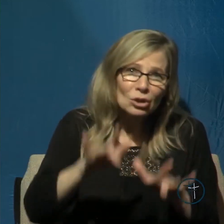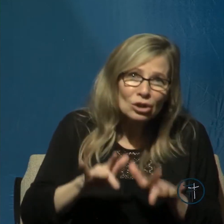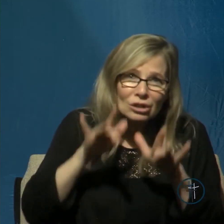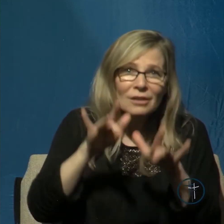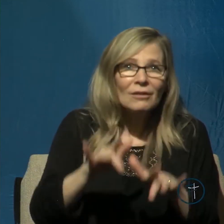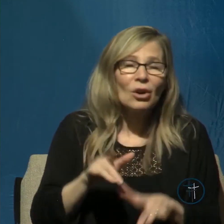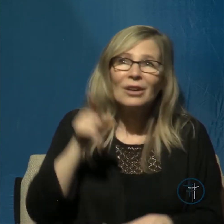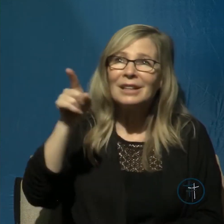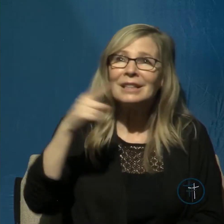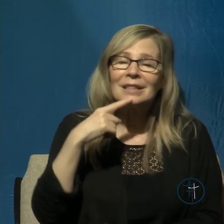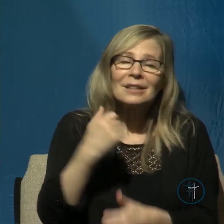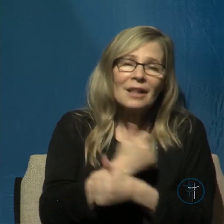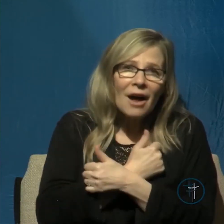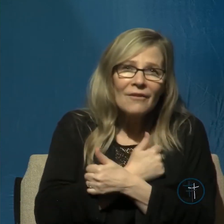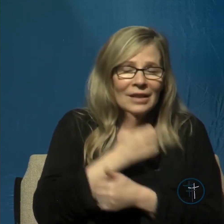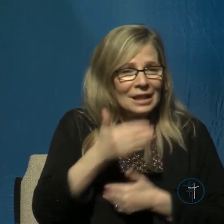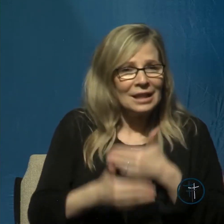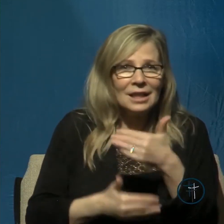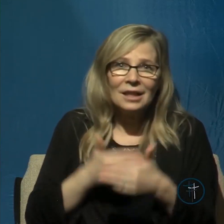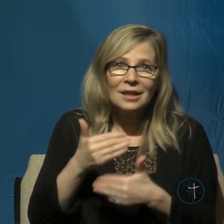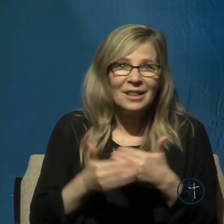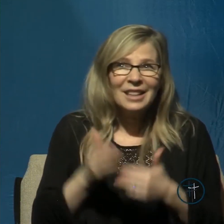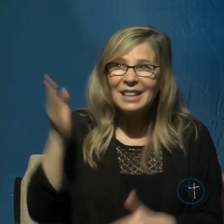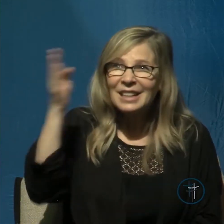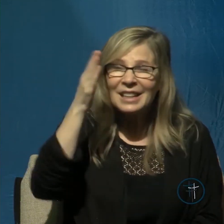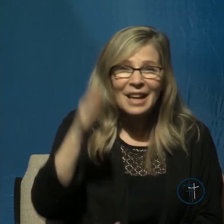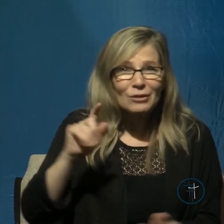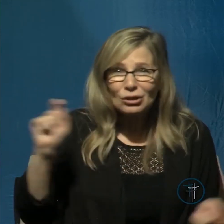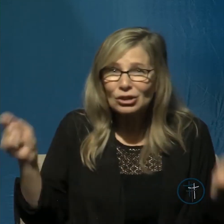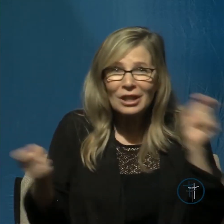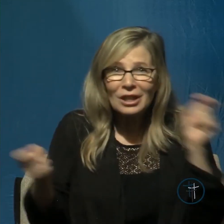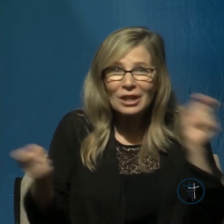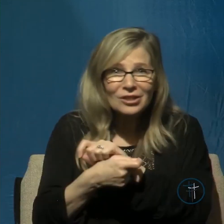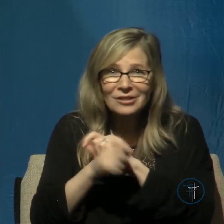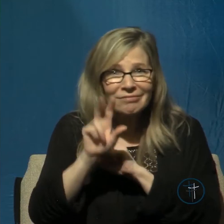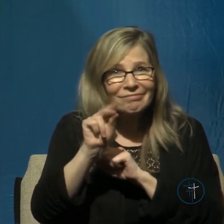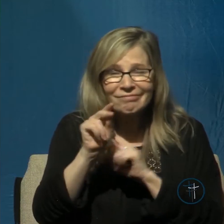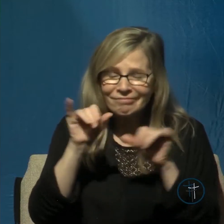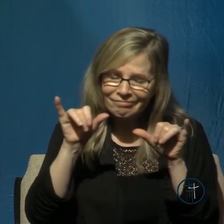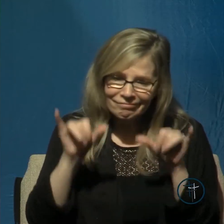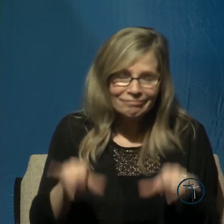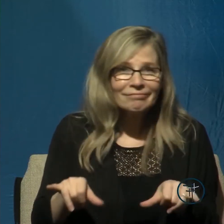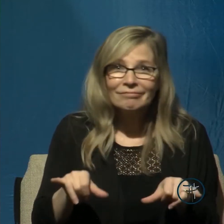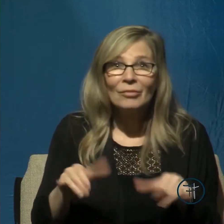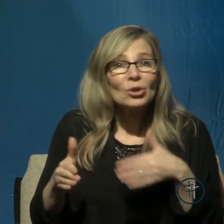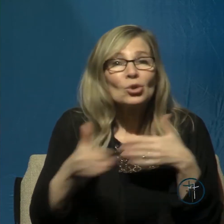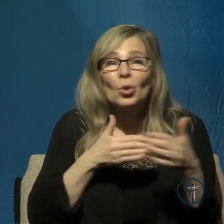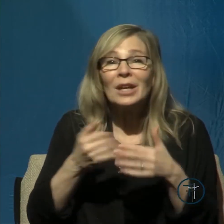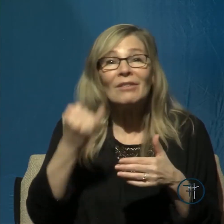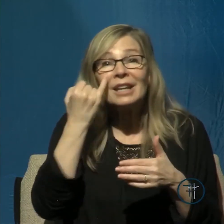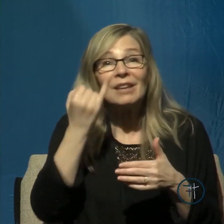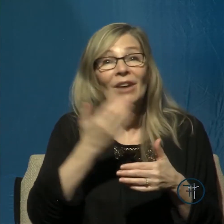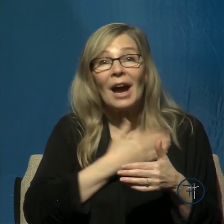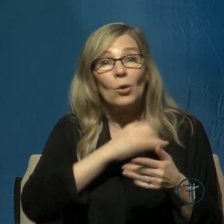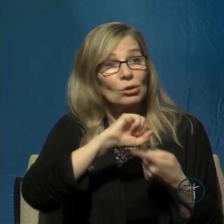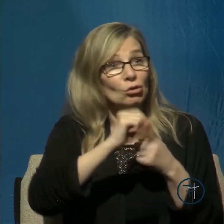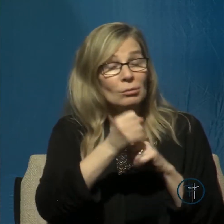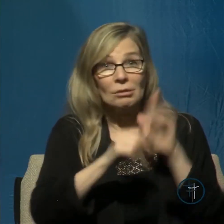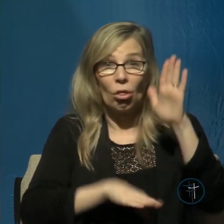loving and he never changes so we know that even when our circumstances are just horrible